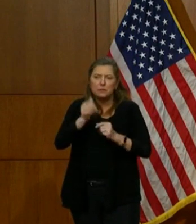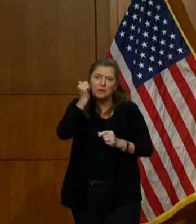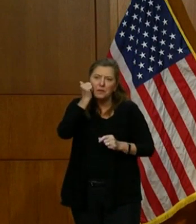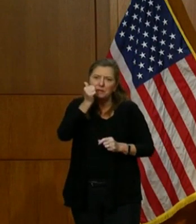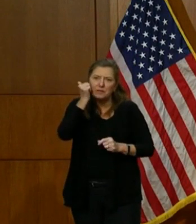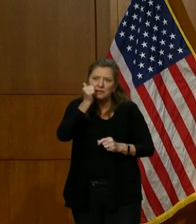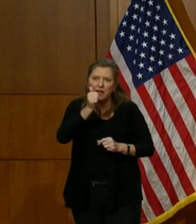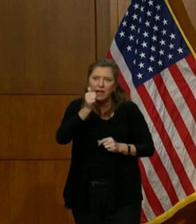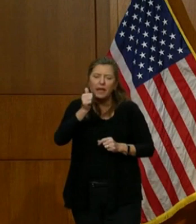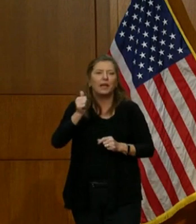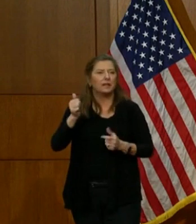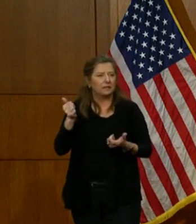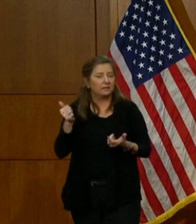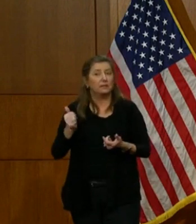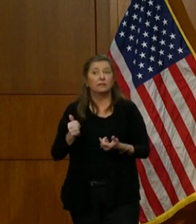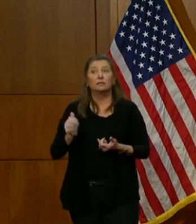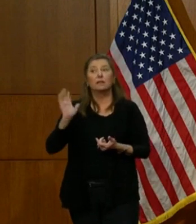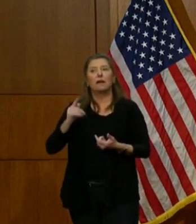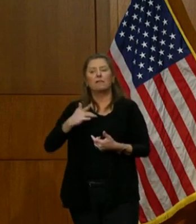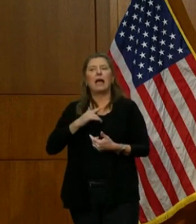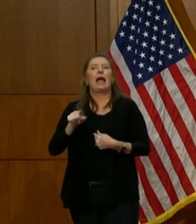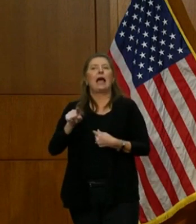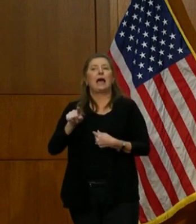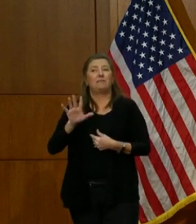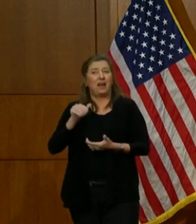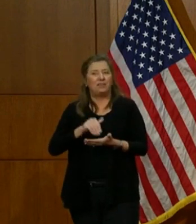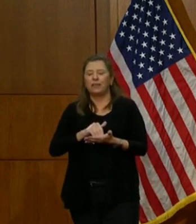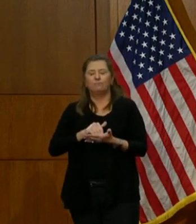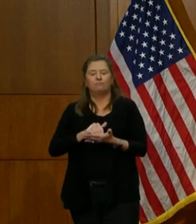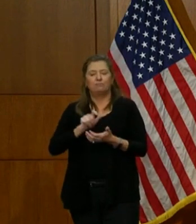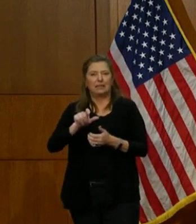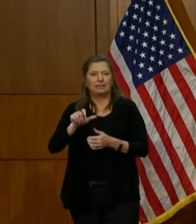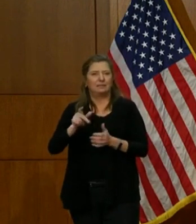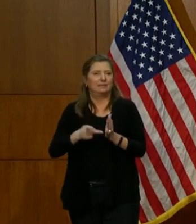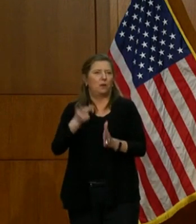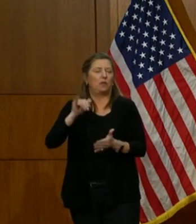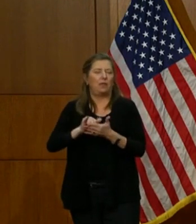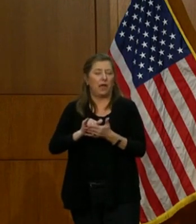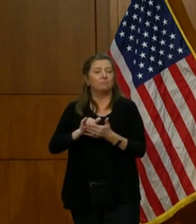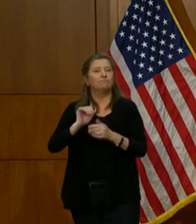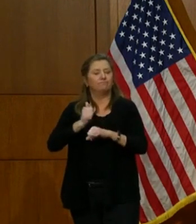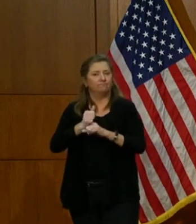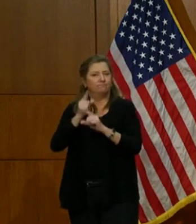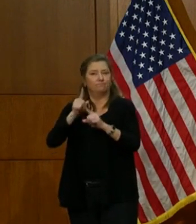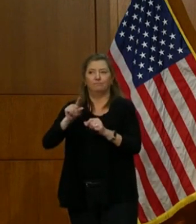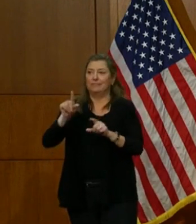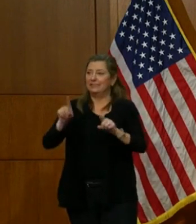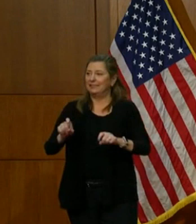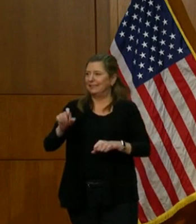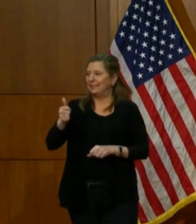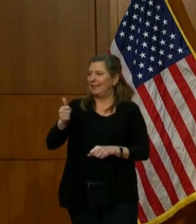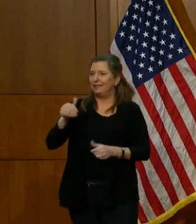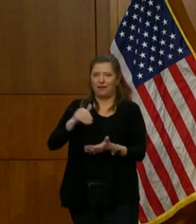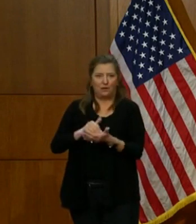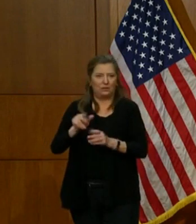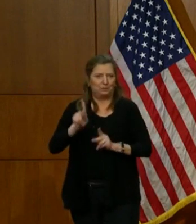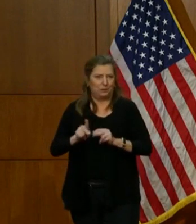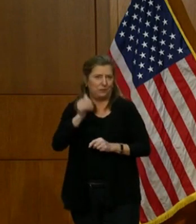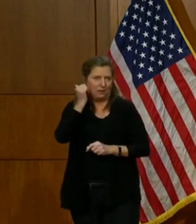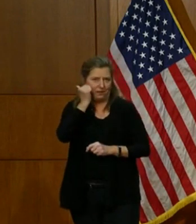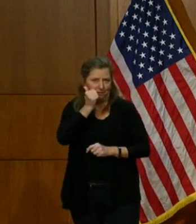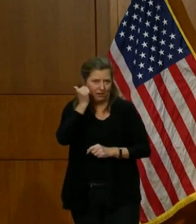day. And we said, we need to double it. We set a goal of testing 10,000 people a day.